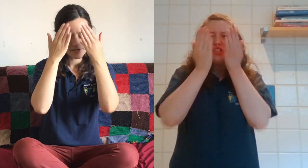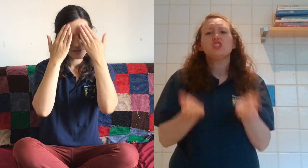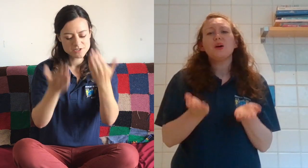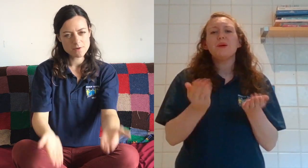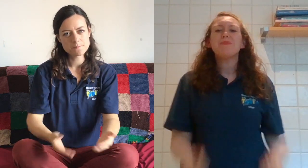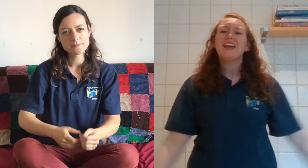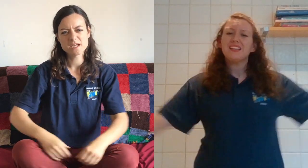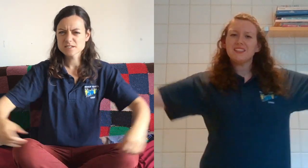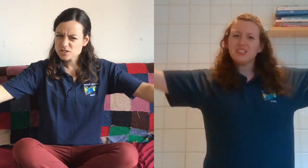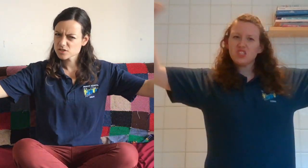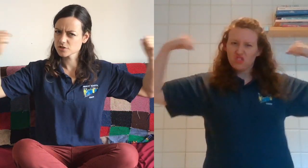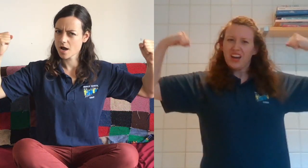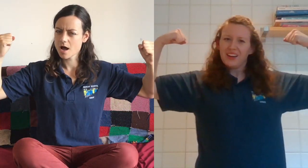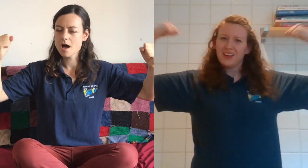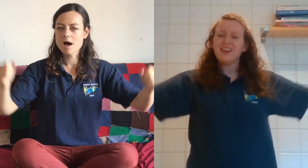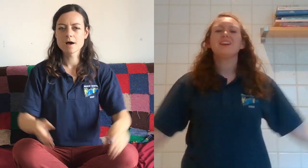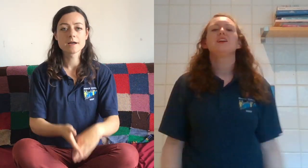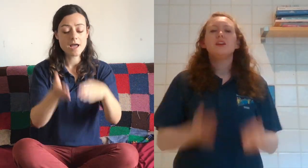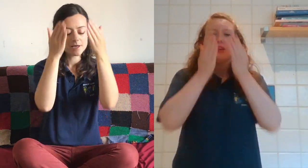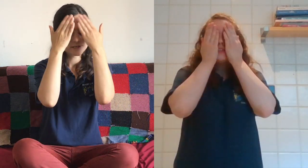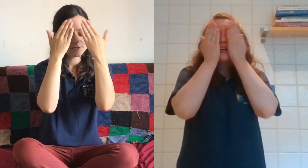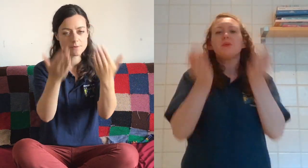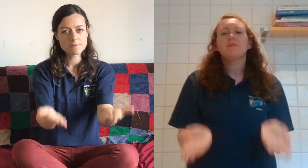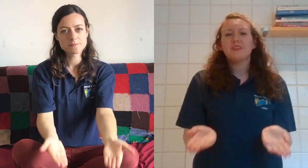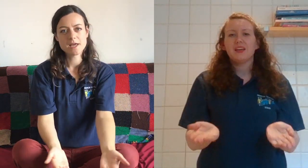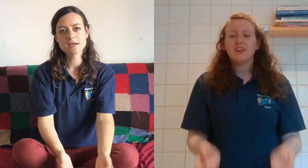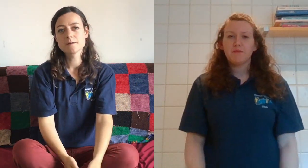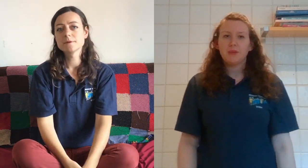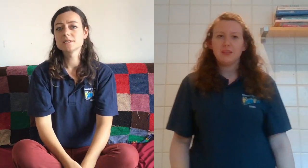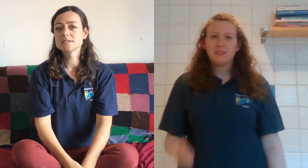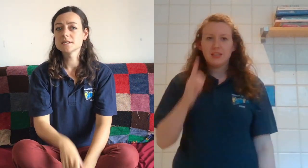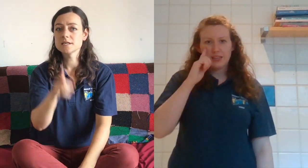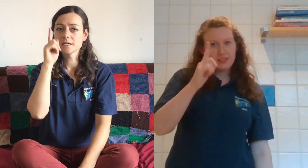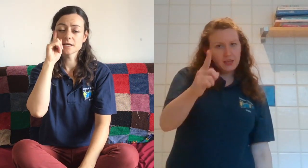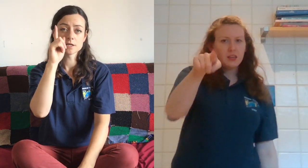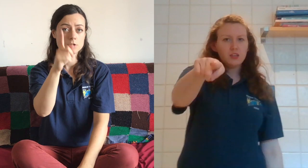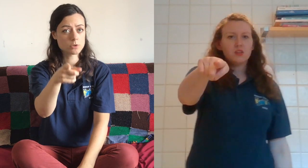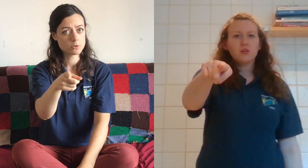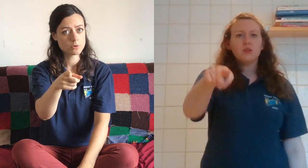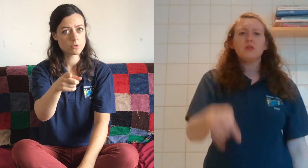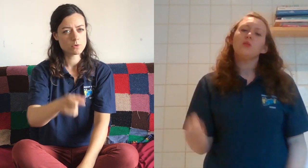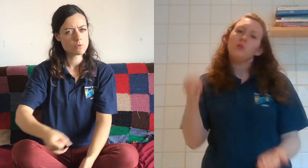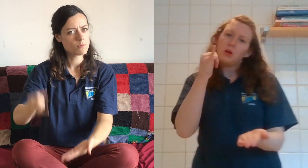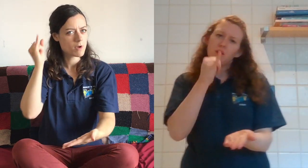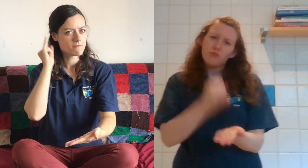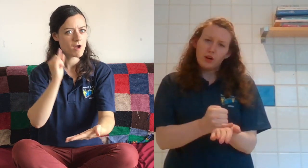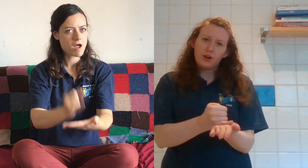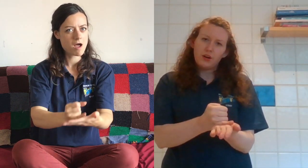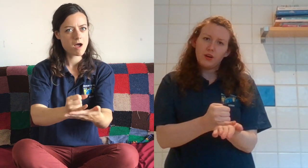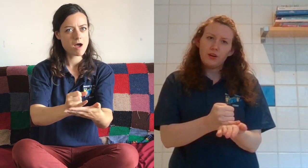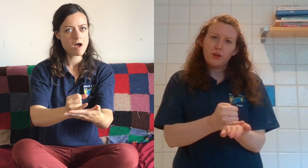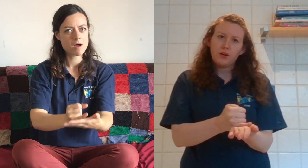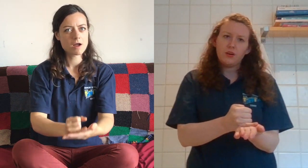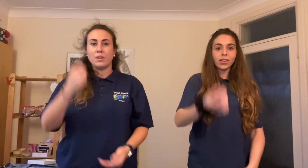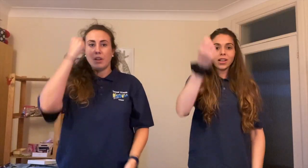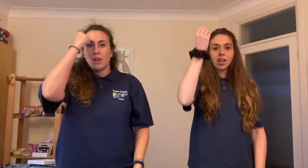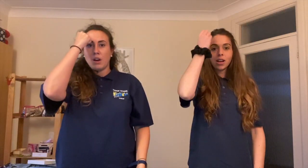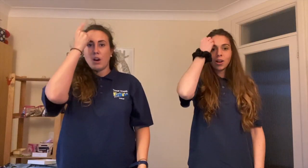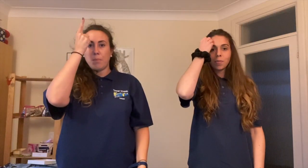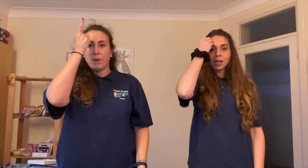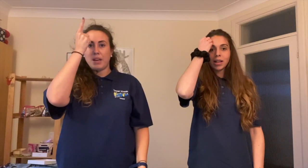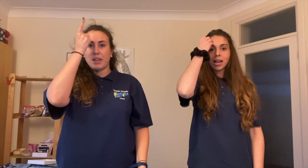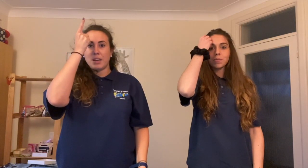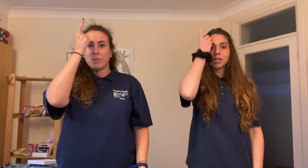Show them that you're strong Show them they've been seeing you all wrong